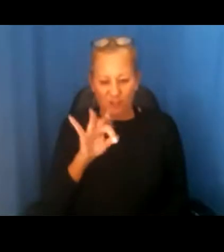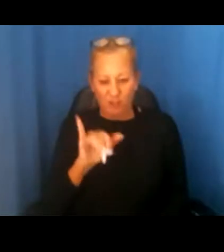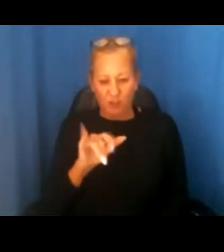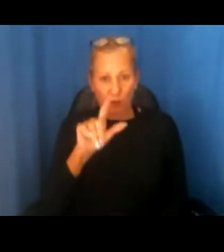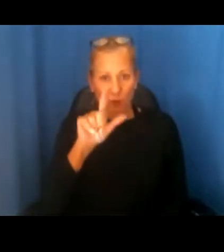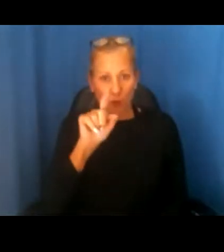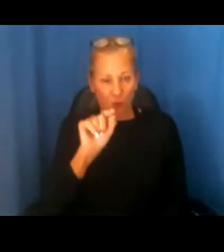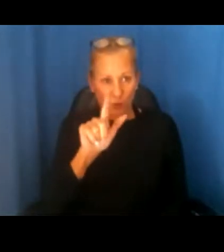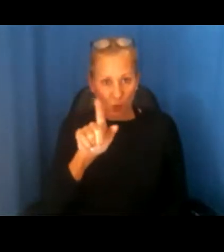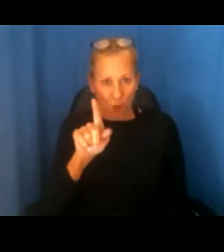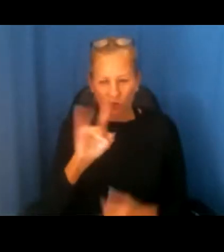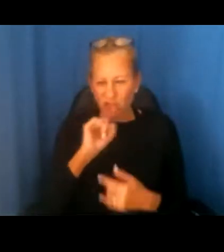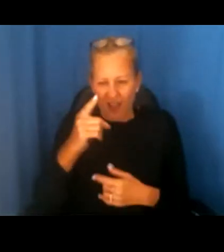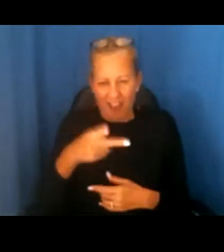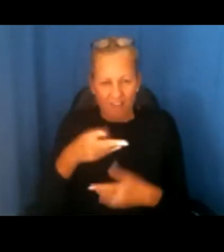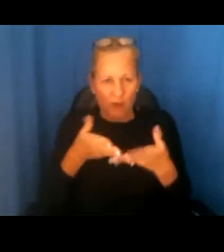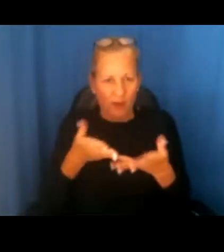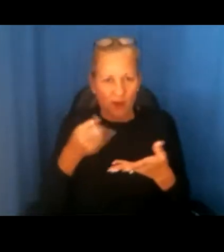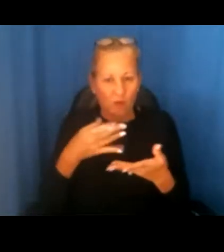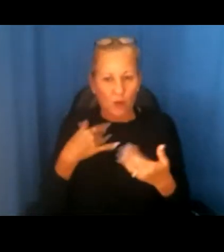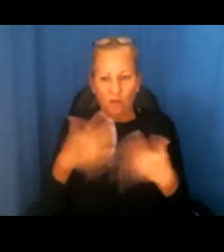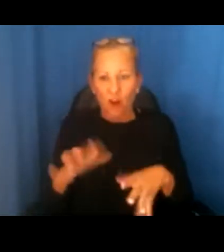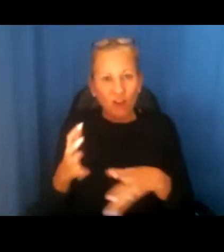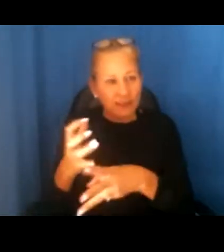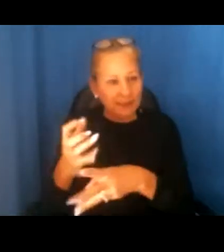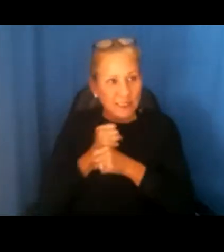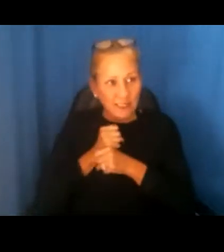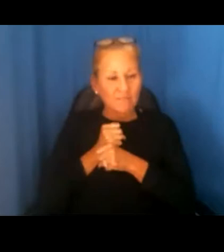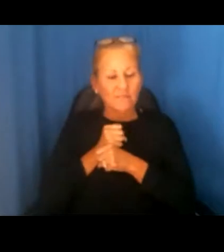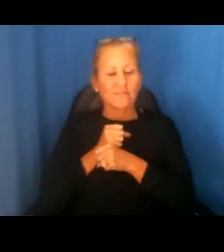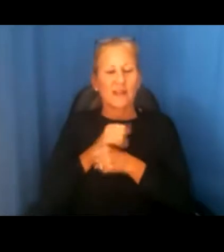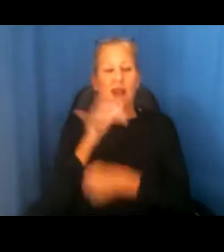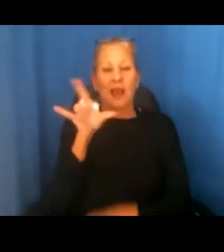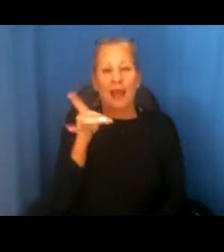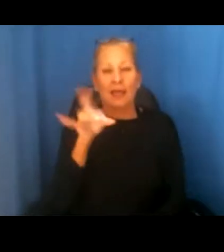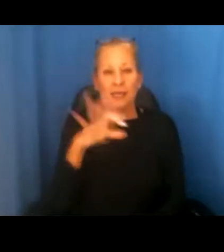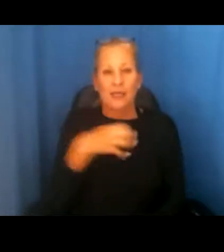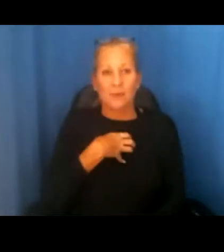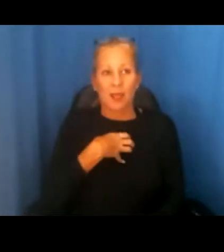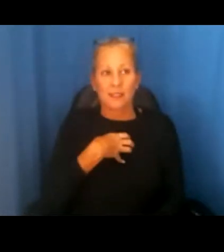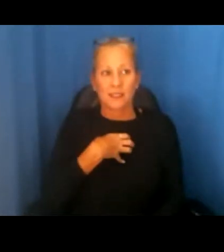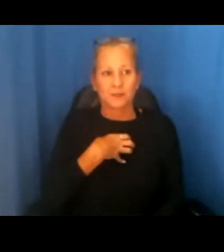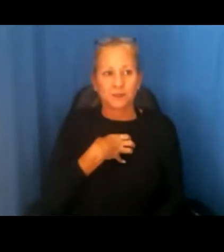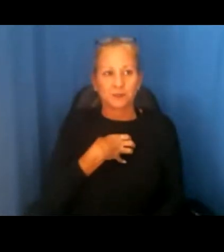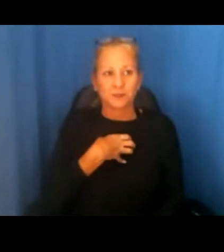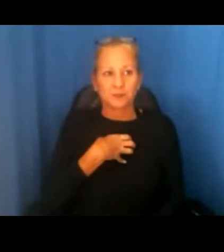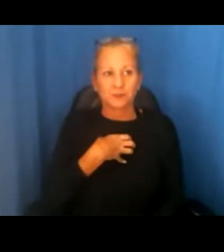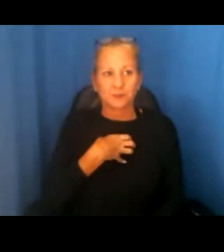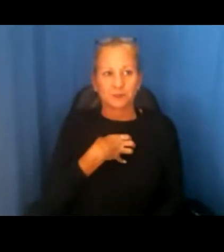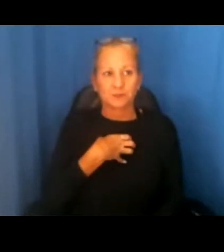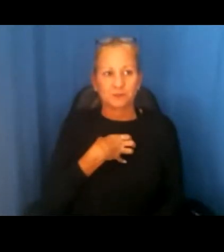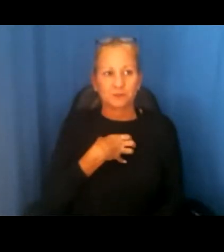2021. And we already have received 89 complaints. And